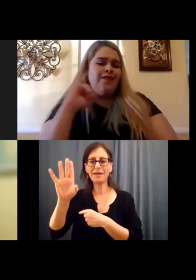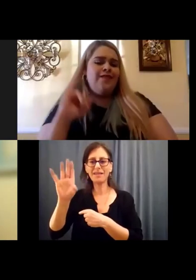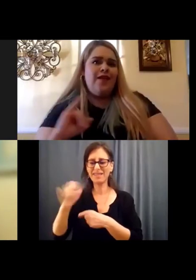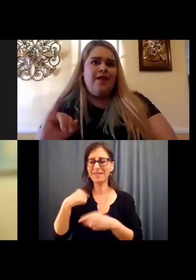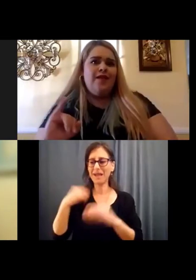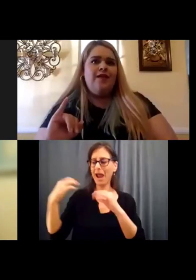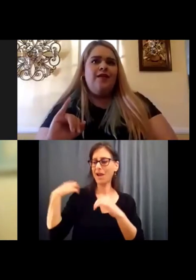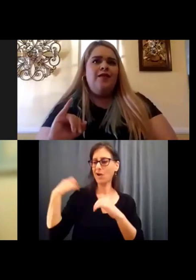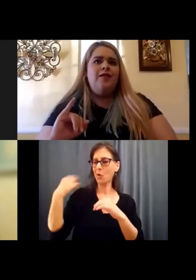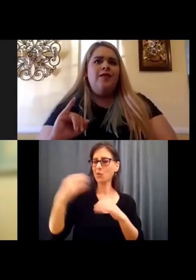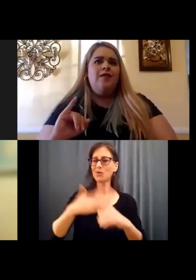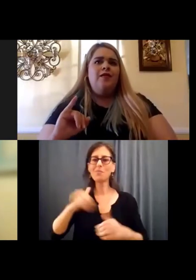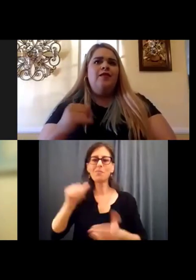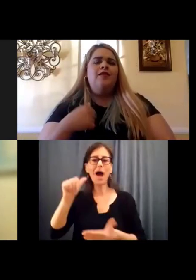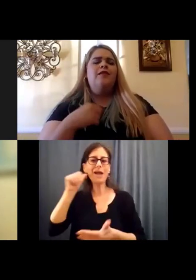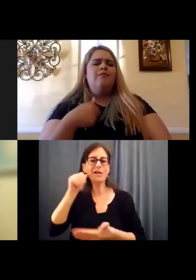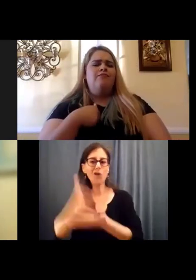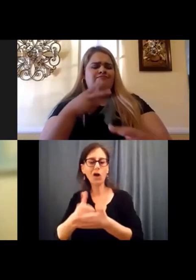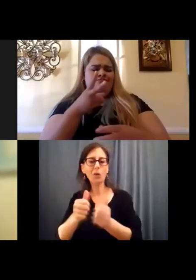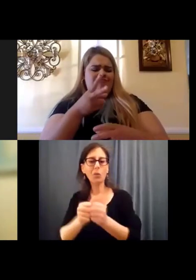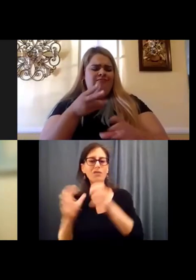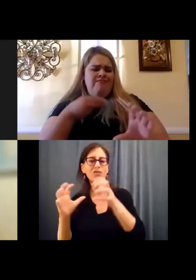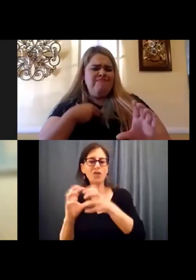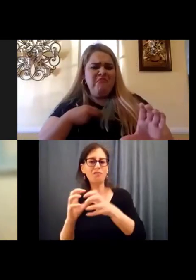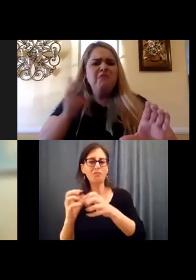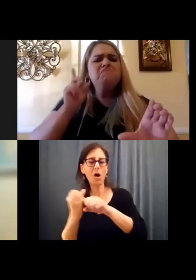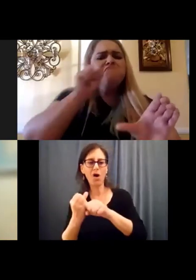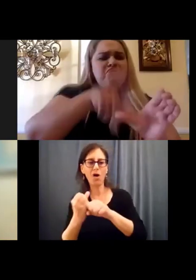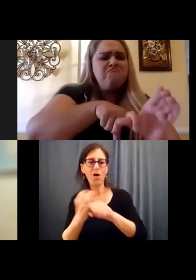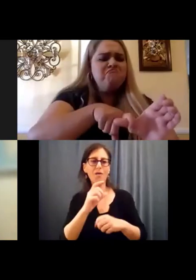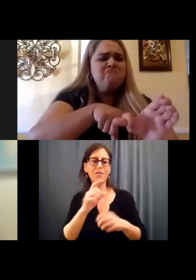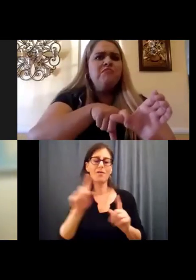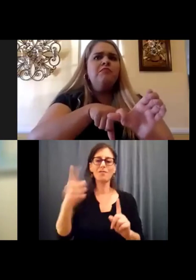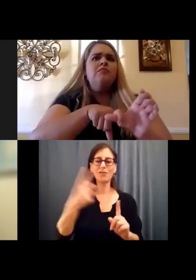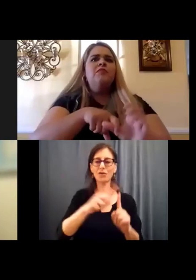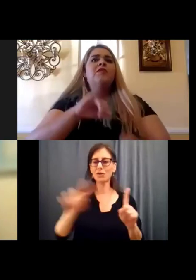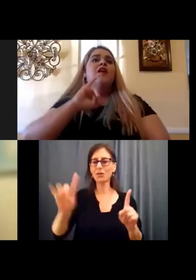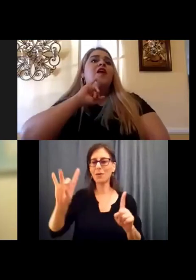eight years of softball, you know, from when she was in first grade to eighth grade.